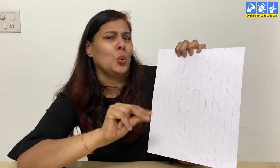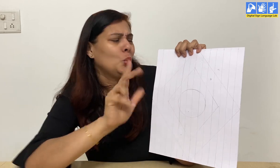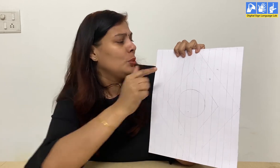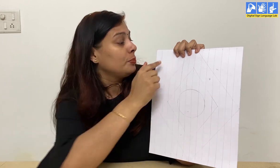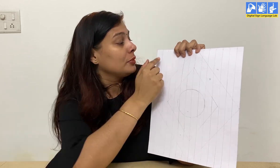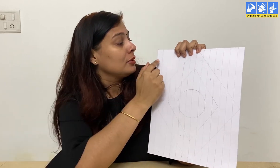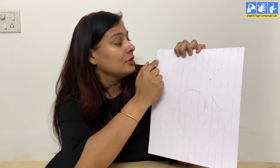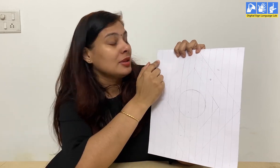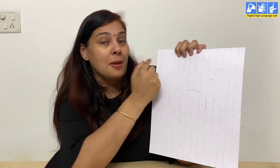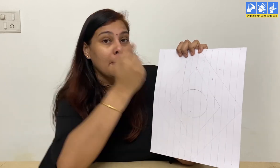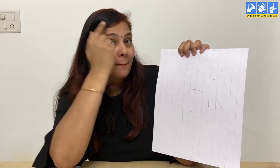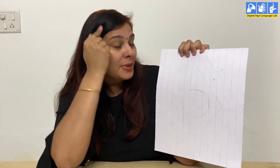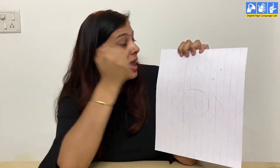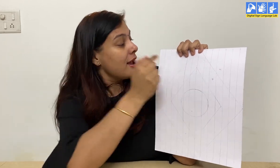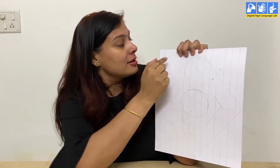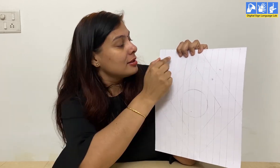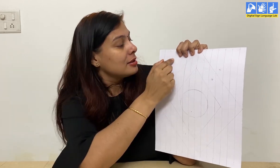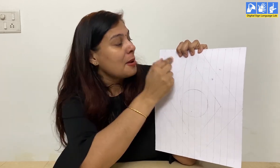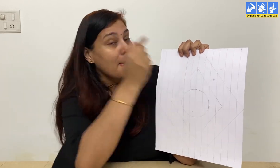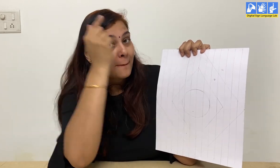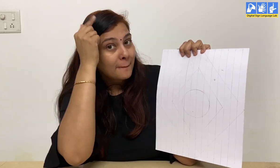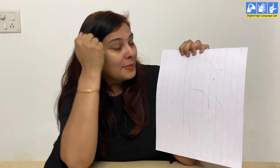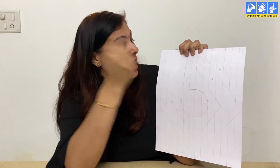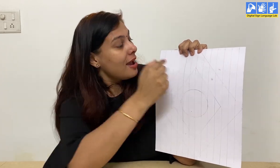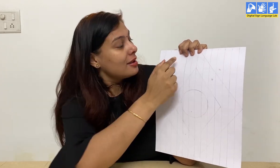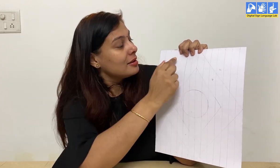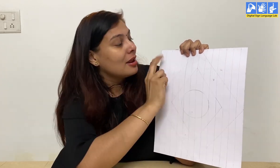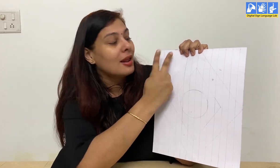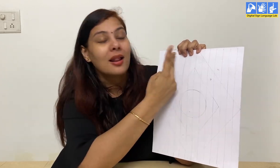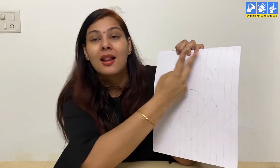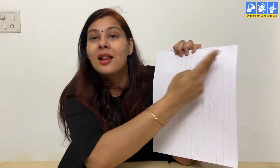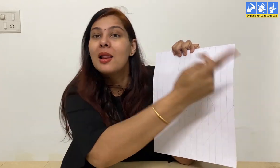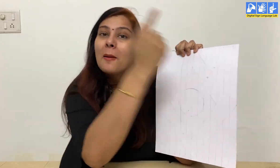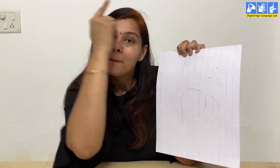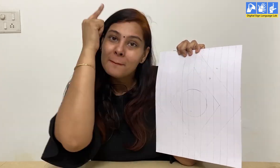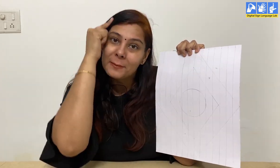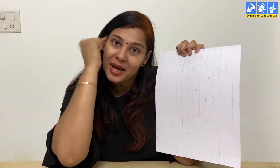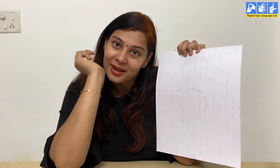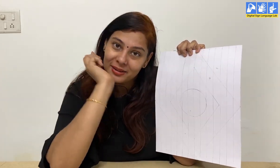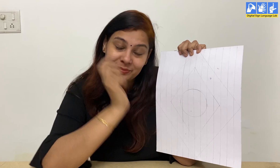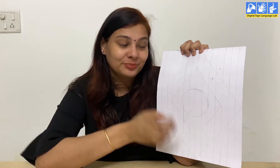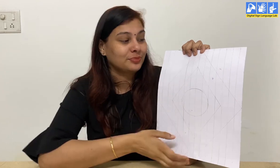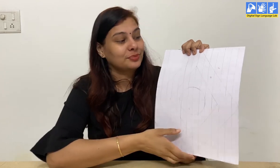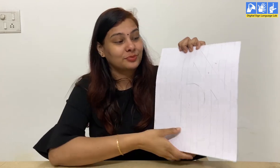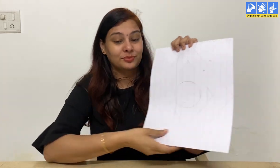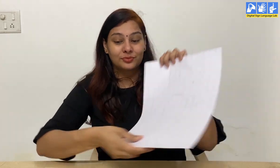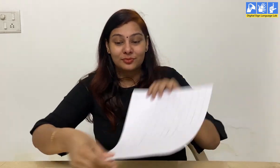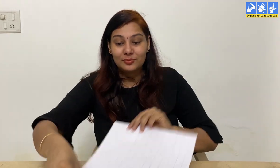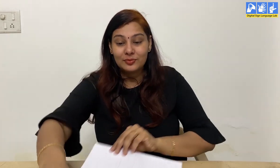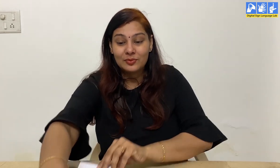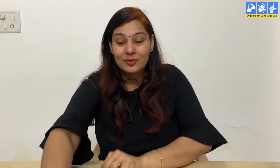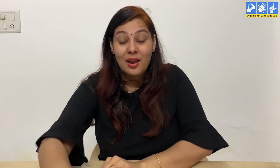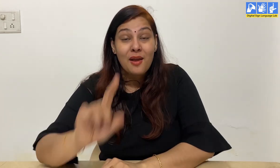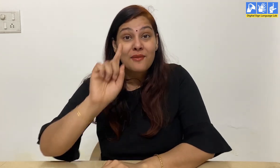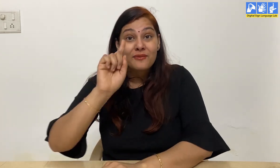one we won't paint anything. Then the third line we will paint black color. And alternately we will paint black colors inside the lines.